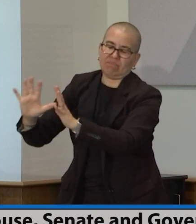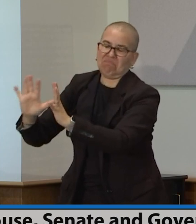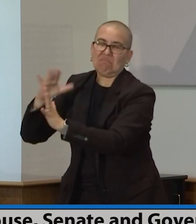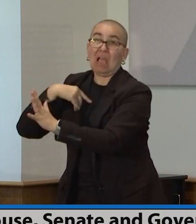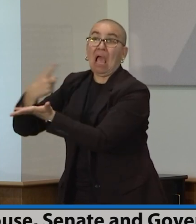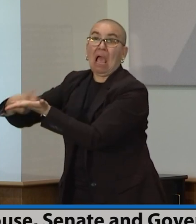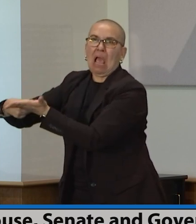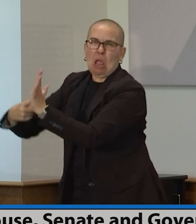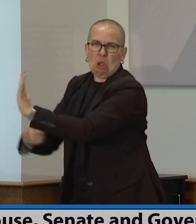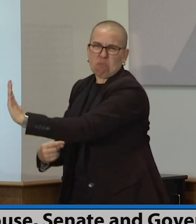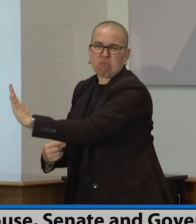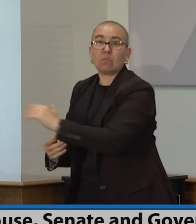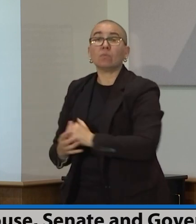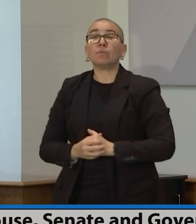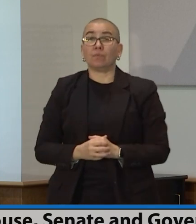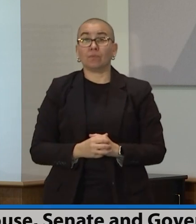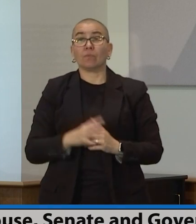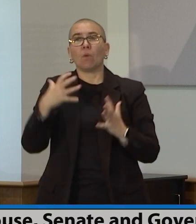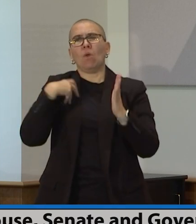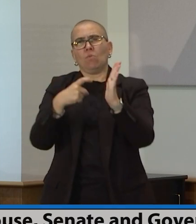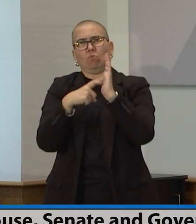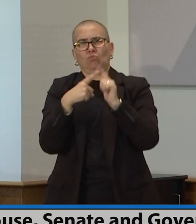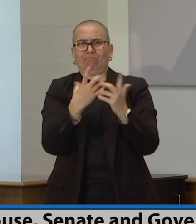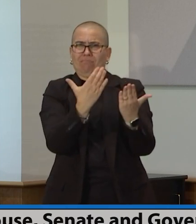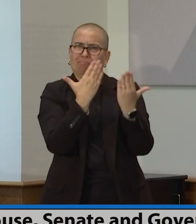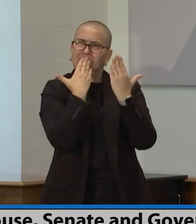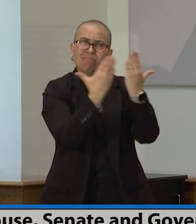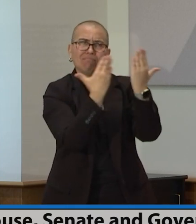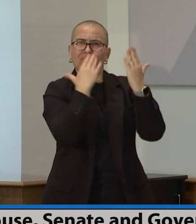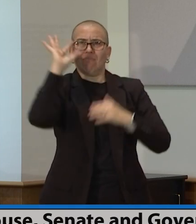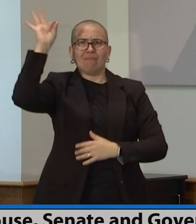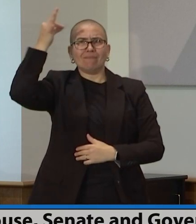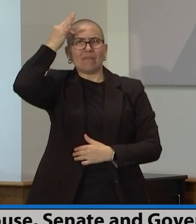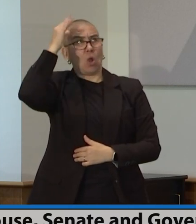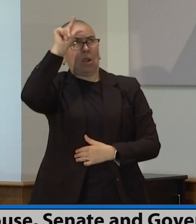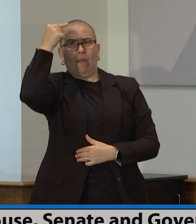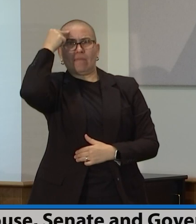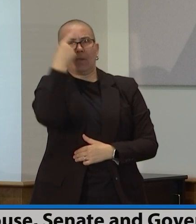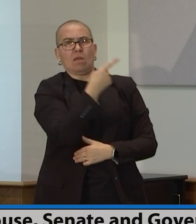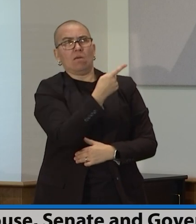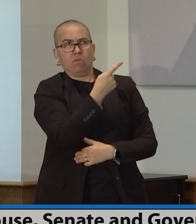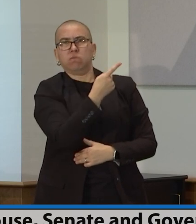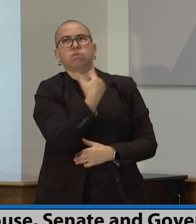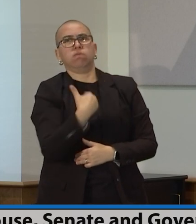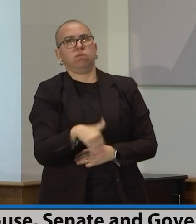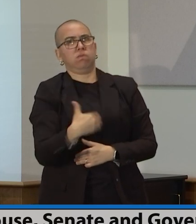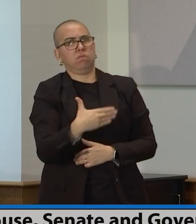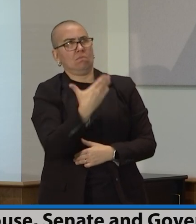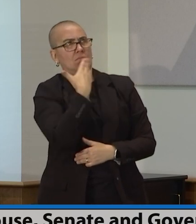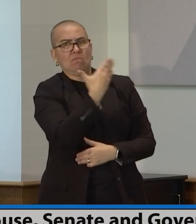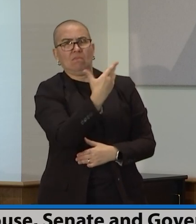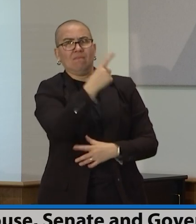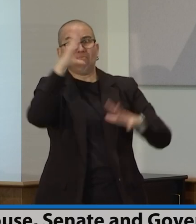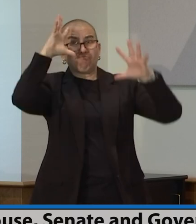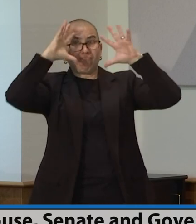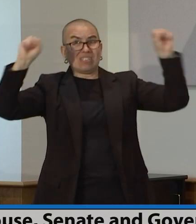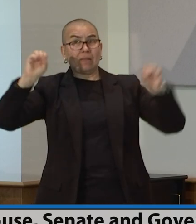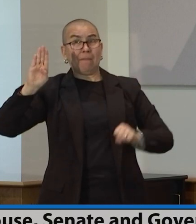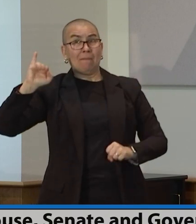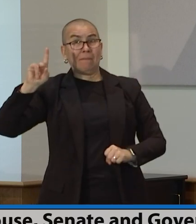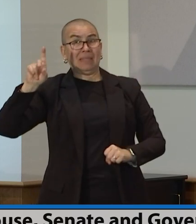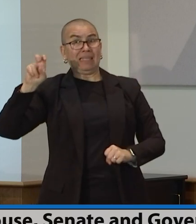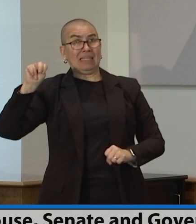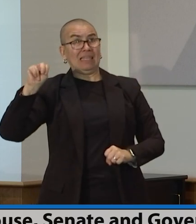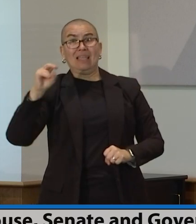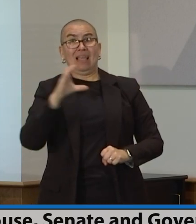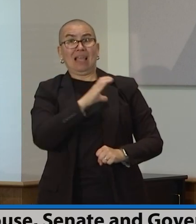thank you to the federal government. President Joe Biden and the Democratic members of Congress who voted for the American Rescue Plan